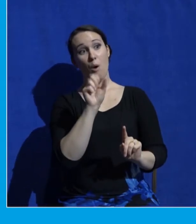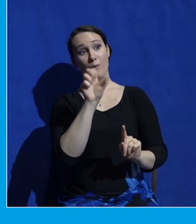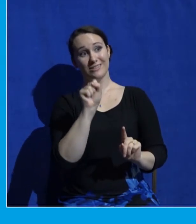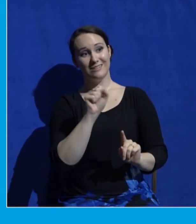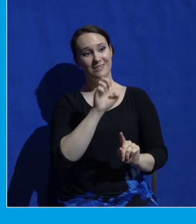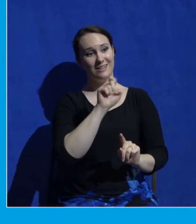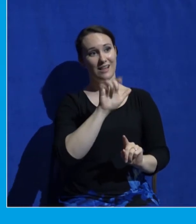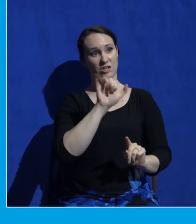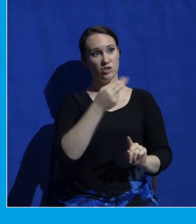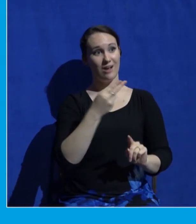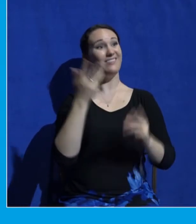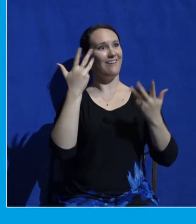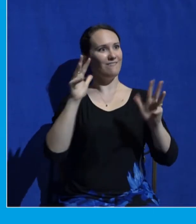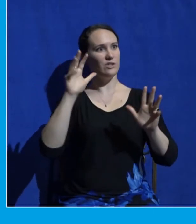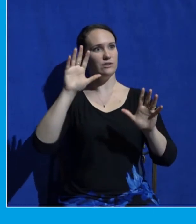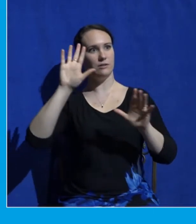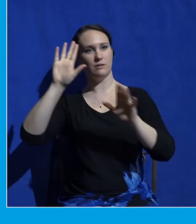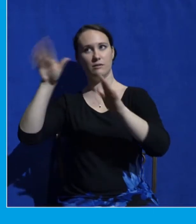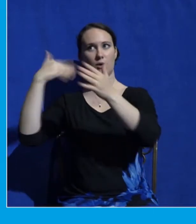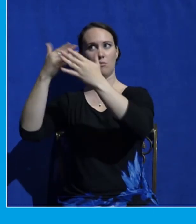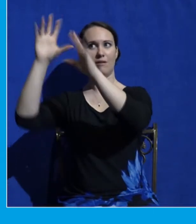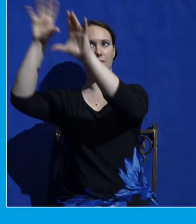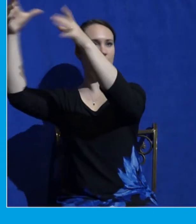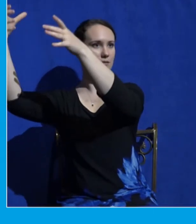Like, there's Moses who